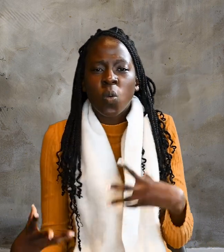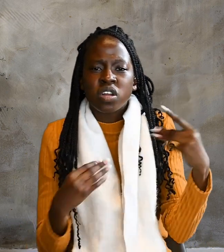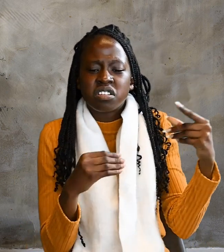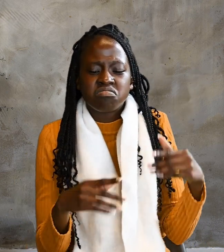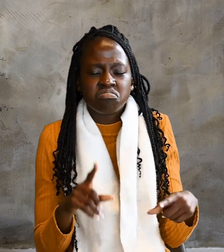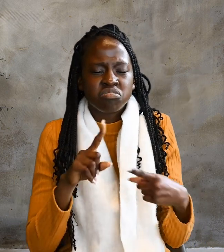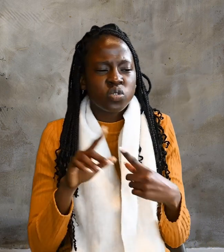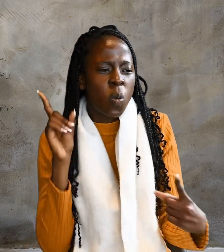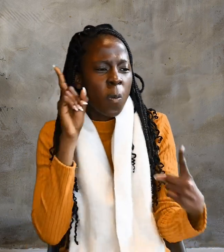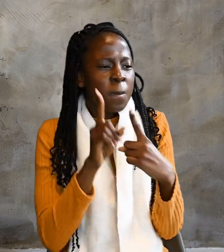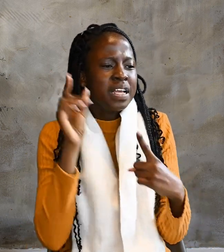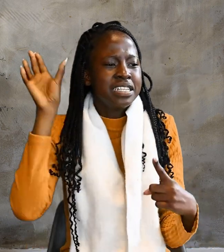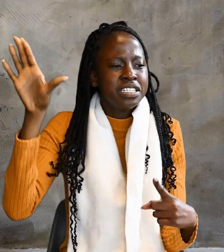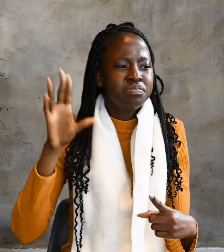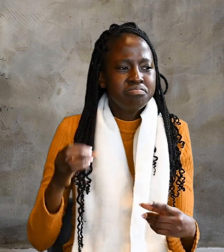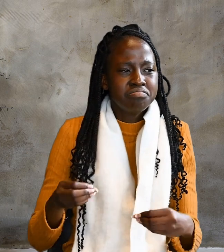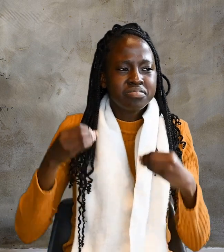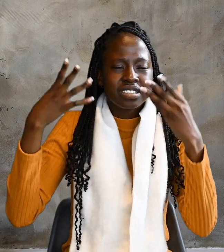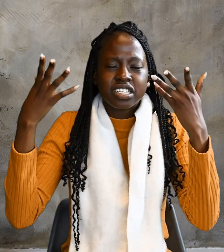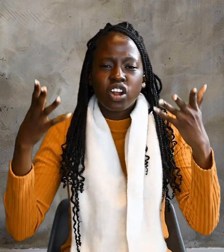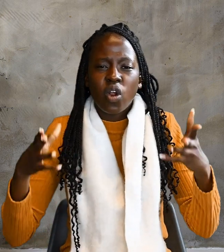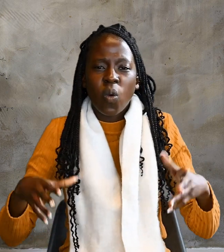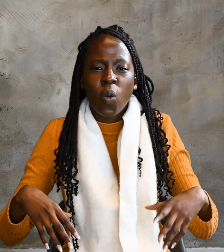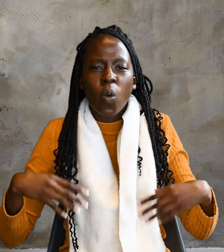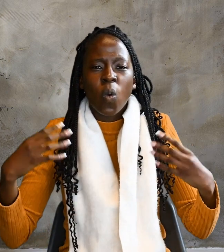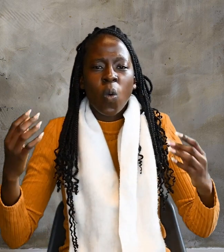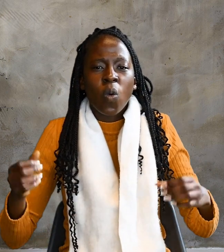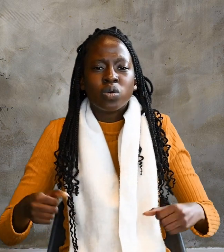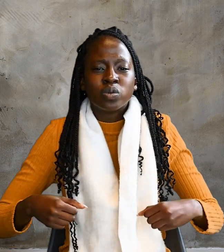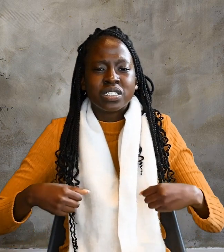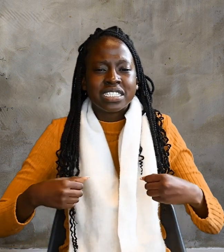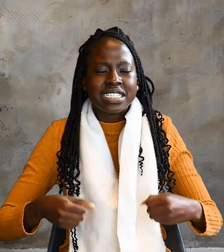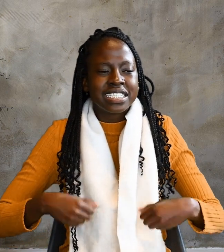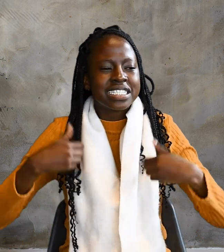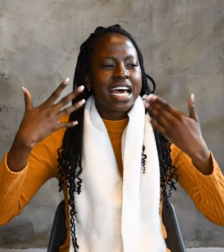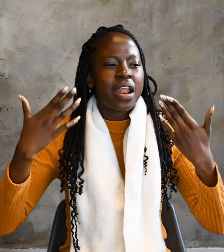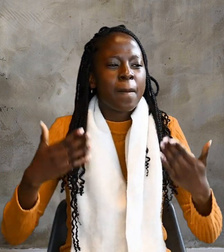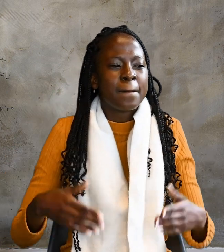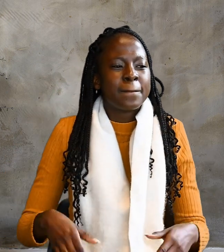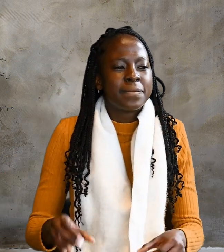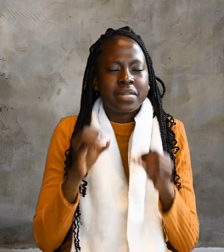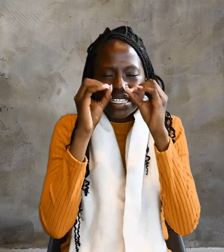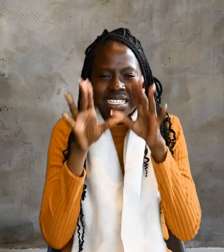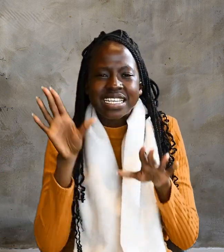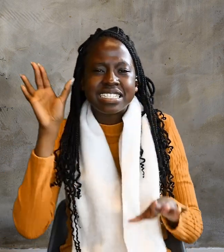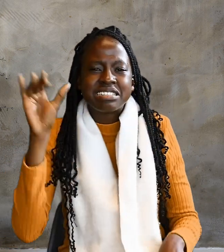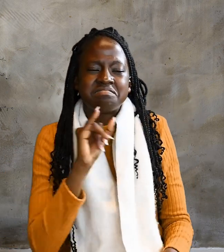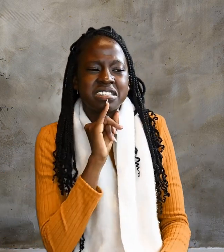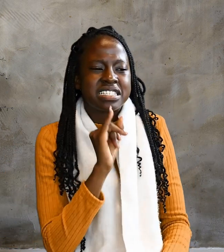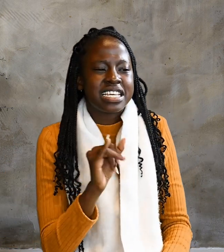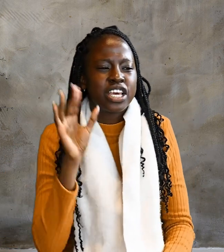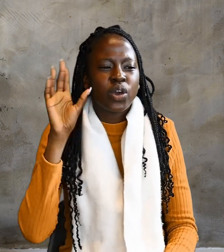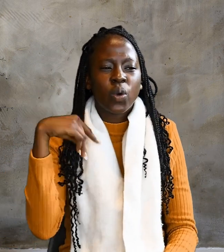shouting, Hosanna! Blessed is he who comes in the name of the Lord.